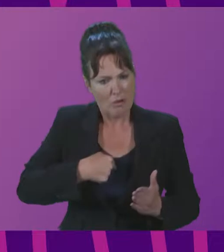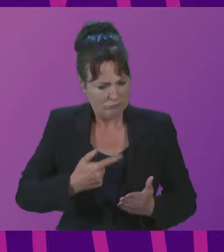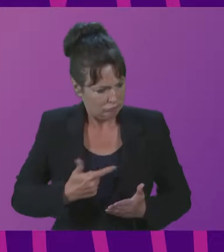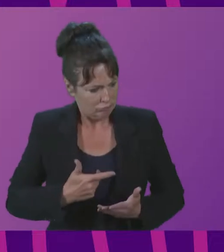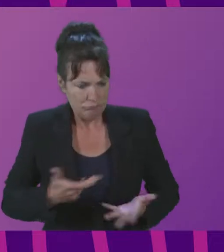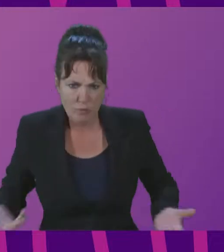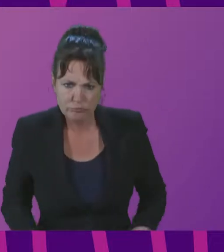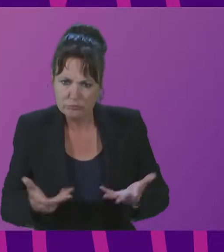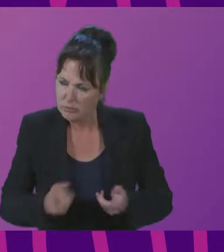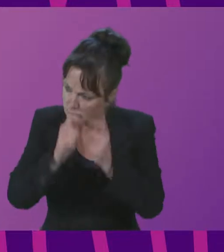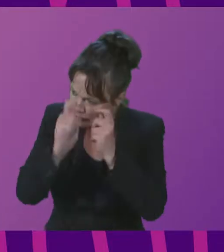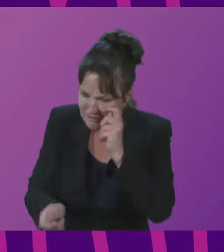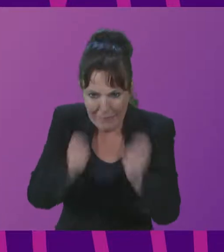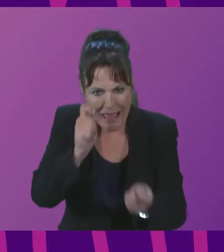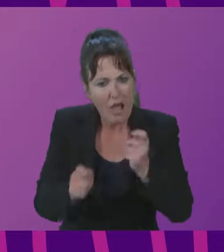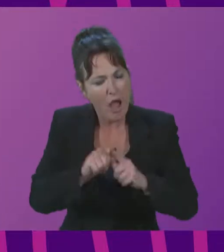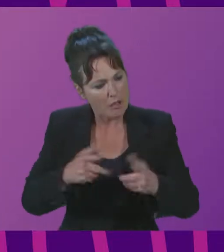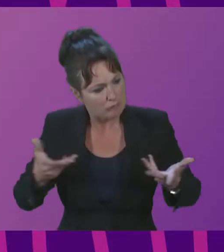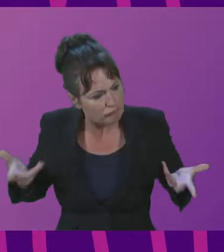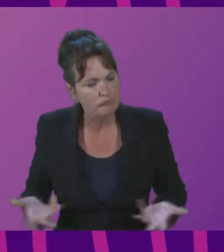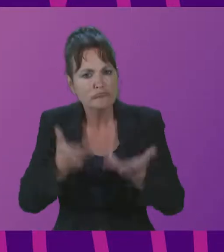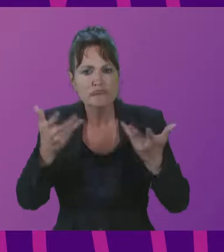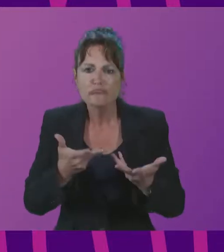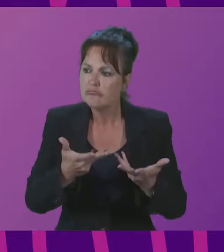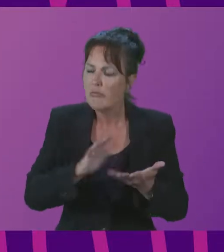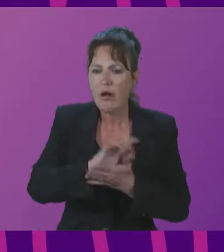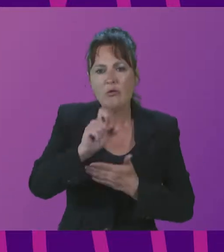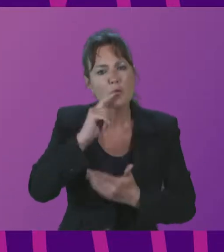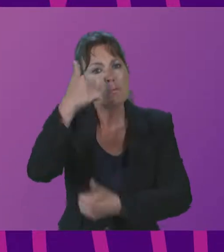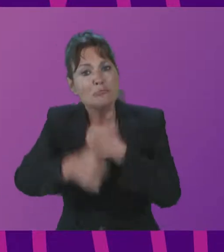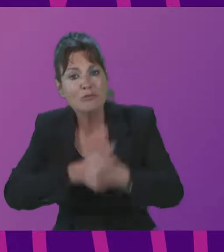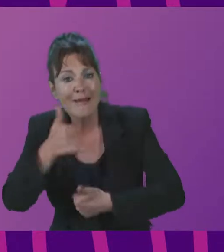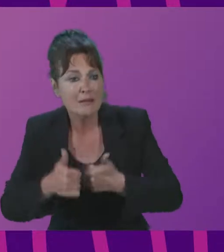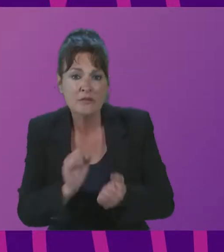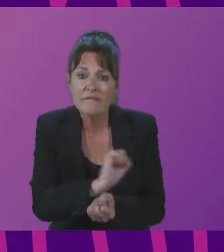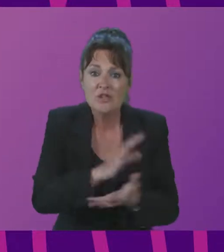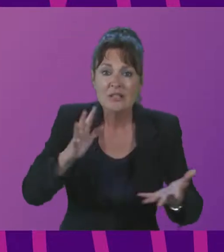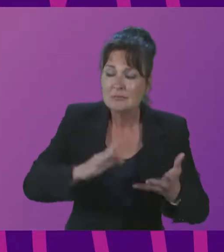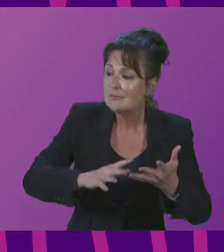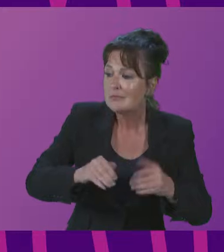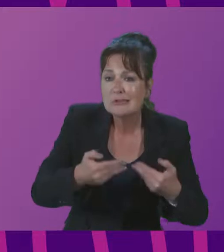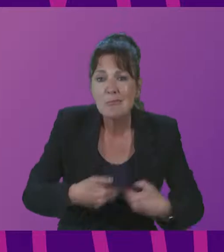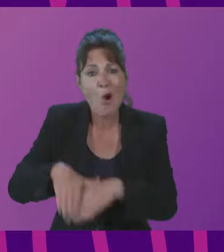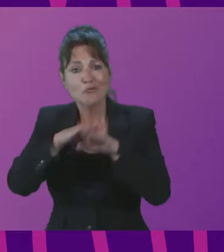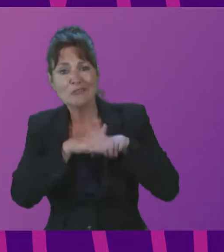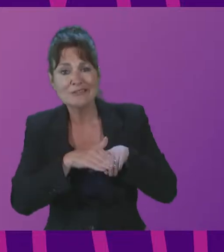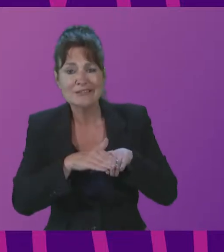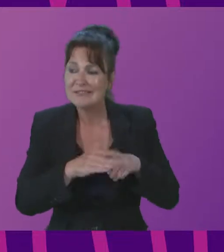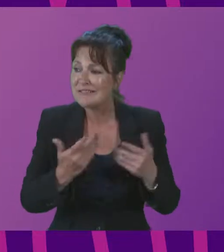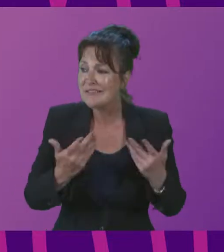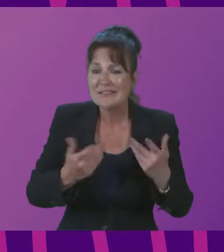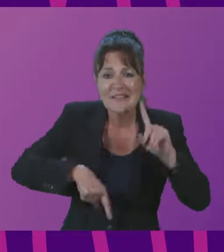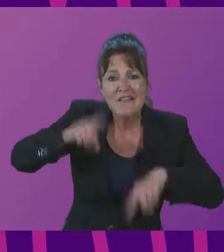culture. And we praise freedom, democracy, diversity, education, science,